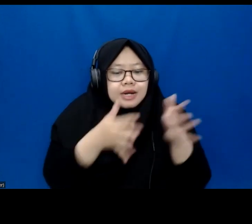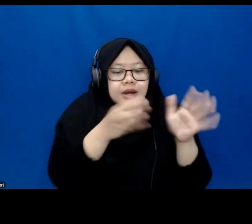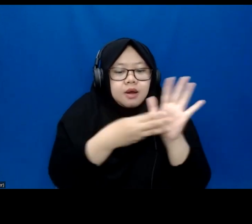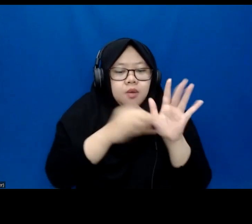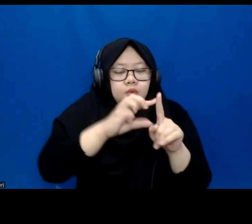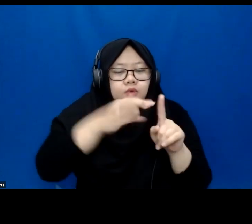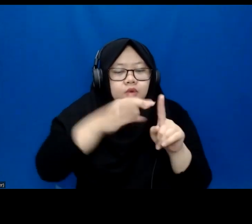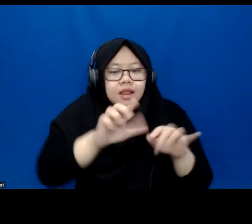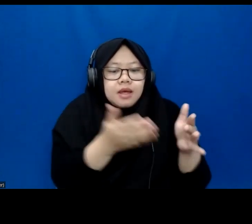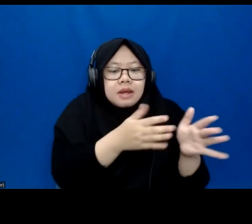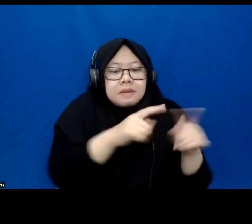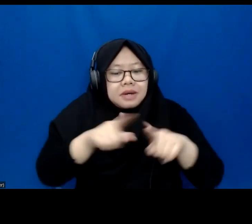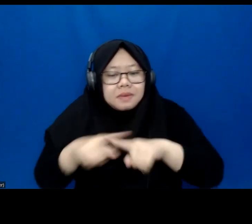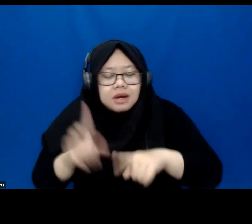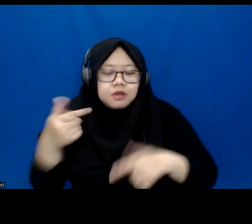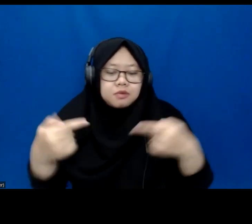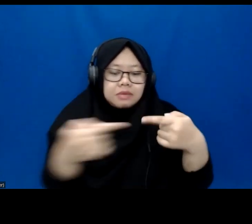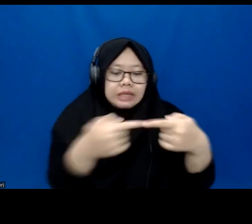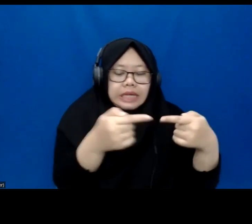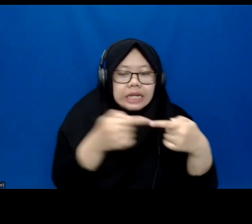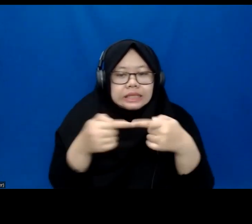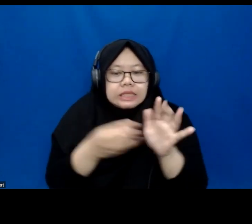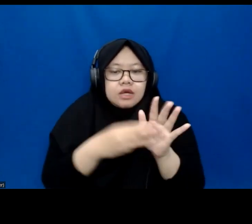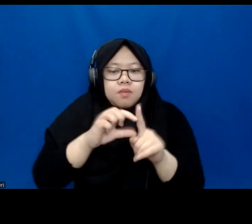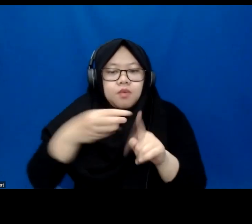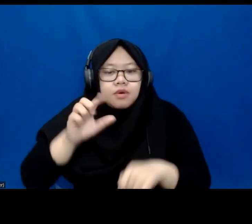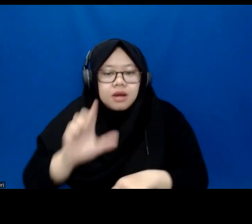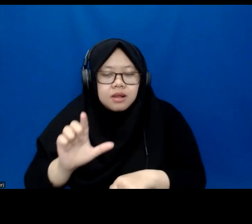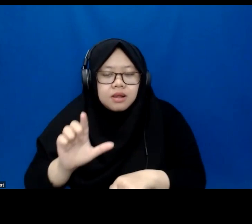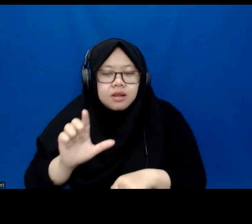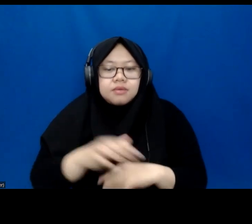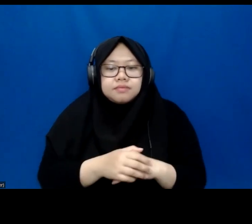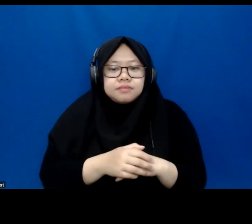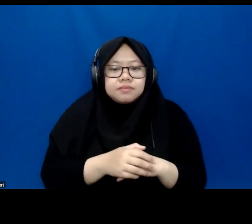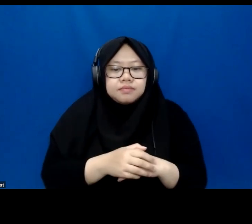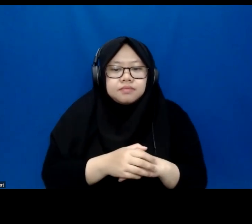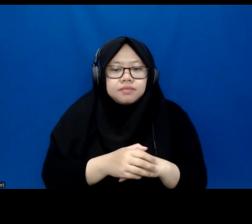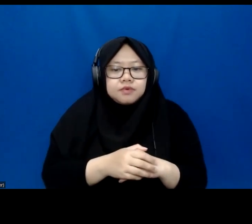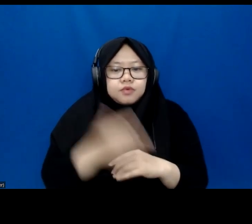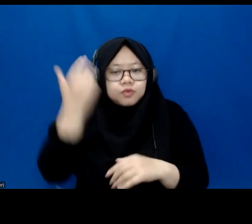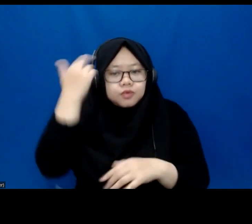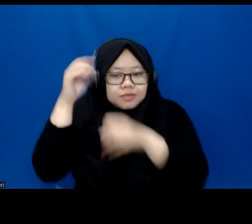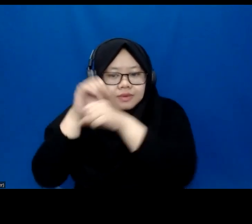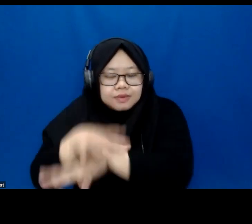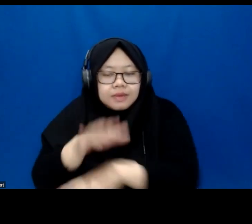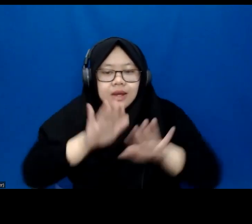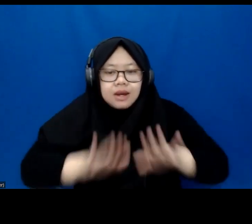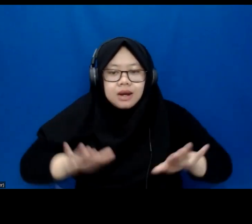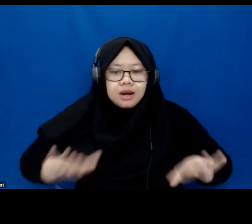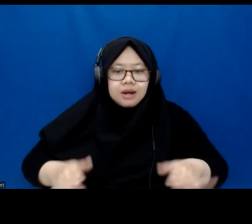or segregated models of learning. For instance, integration implies that students are physically in the school,